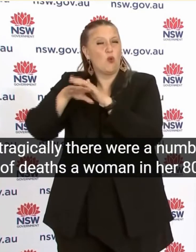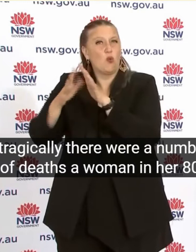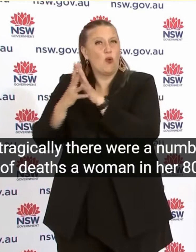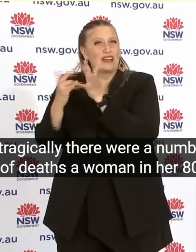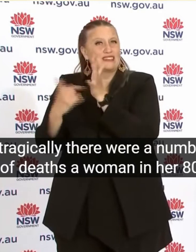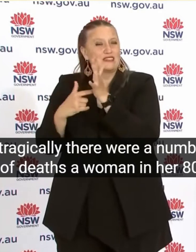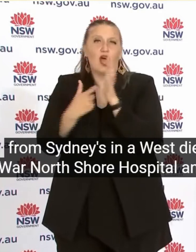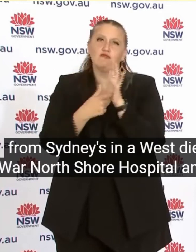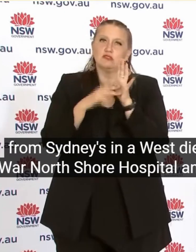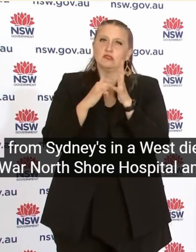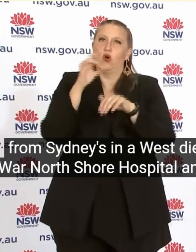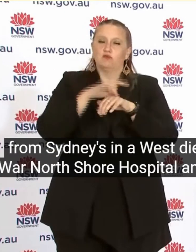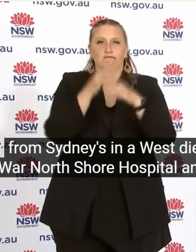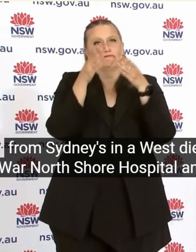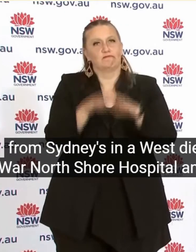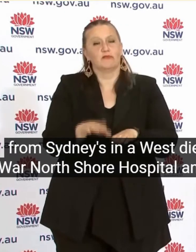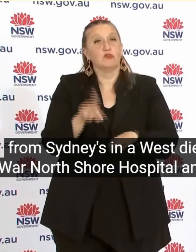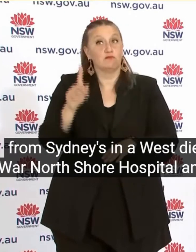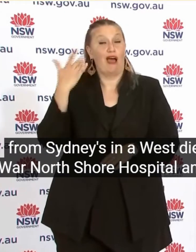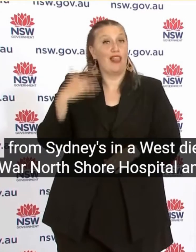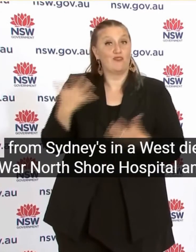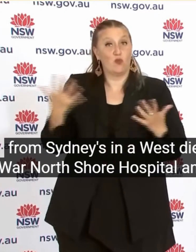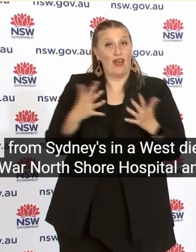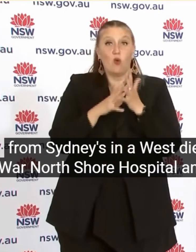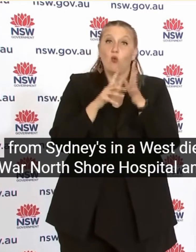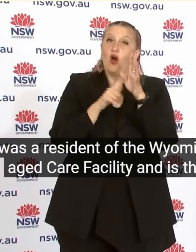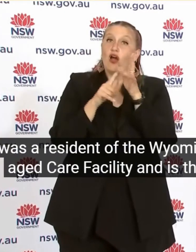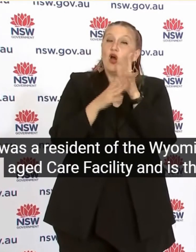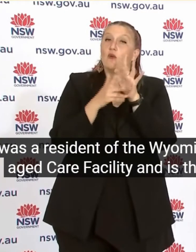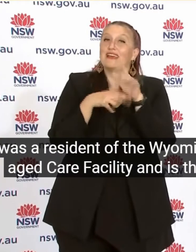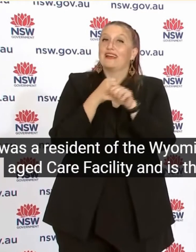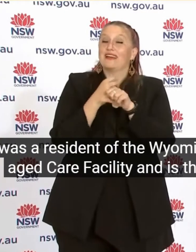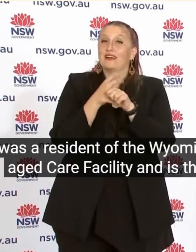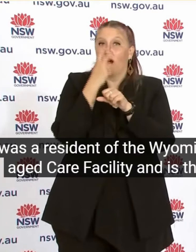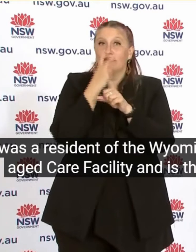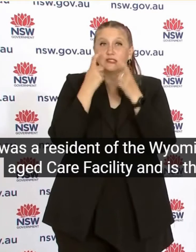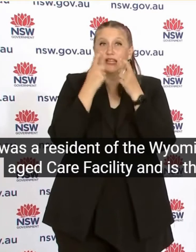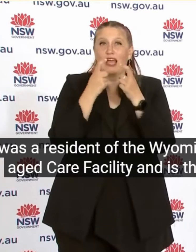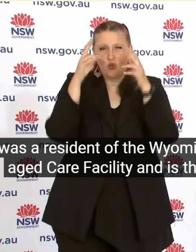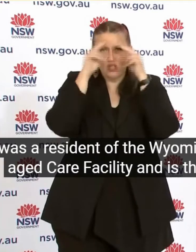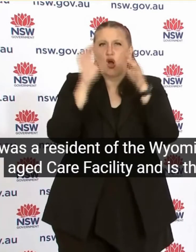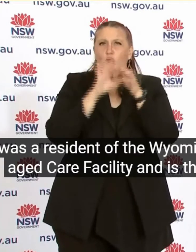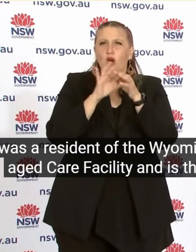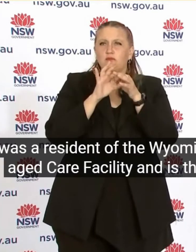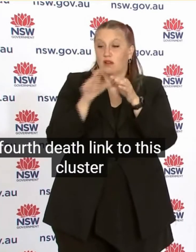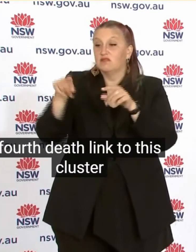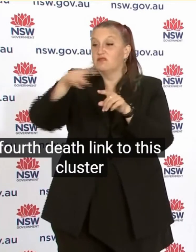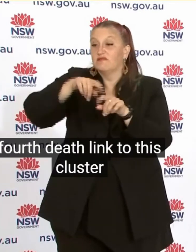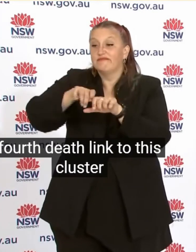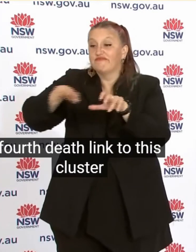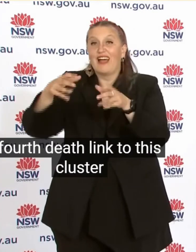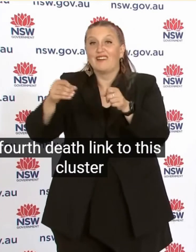Hospital And she was a Resident of the Wyoming Aged Care Facility And is the Fourth death Linked to this Cluster